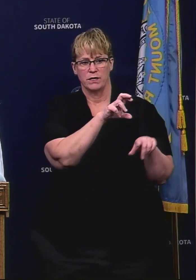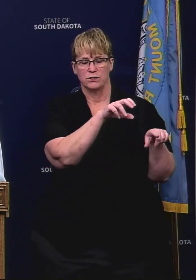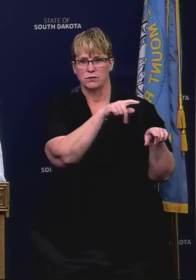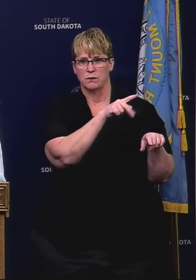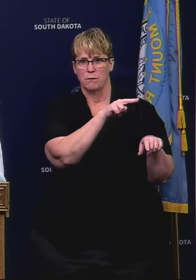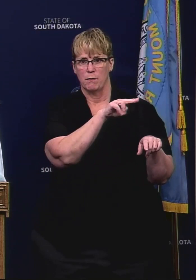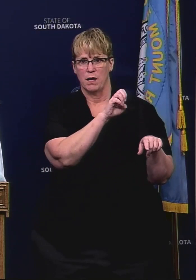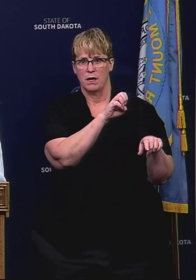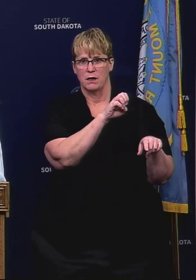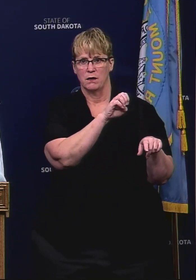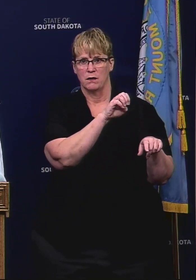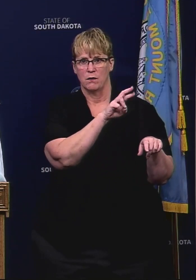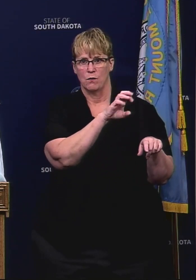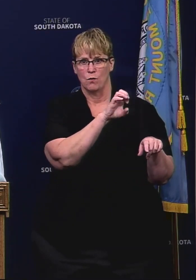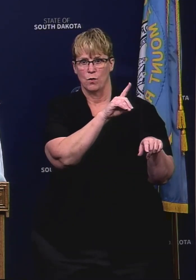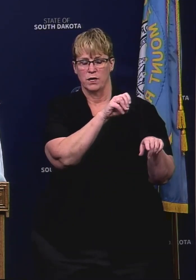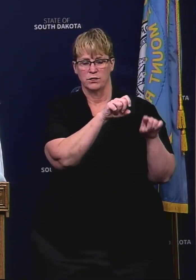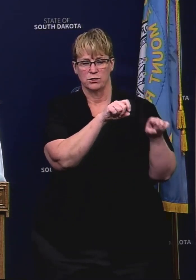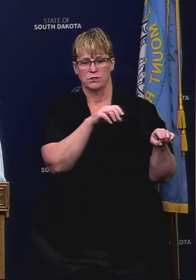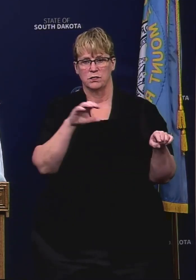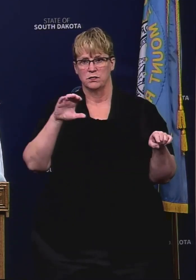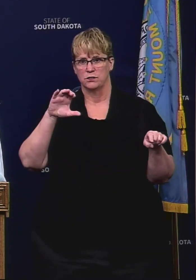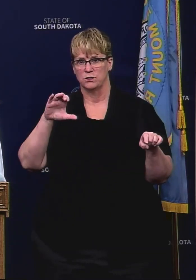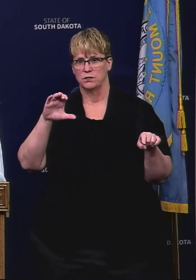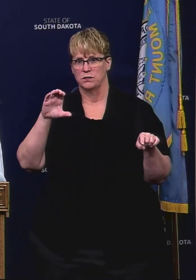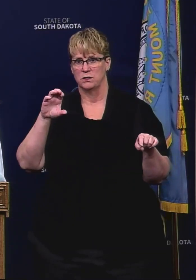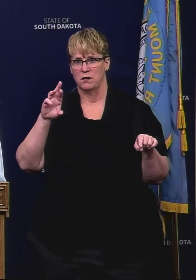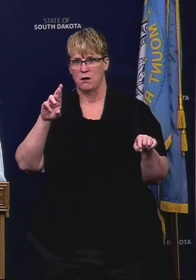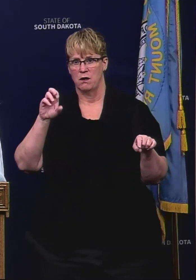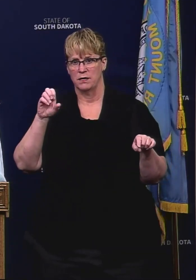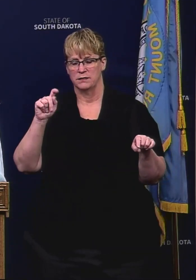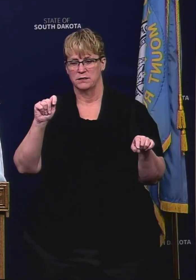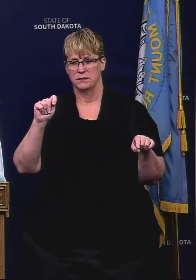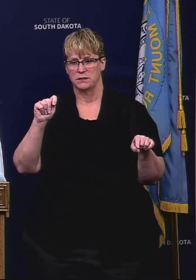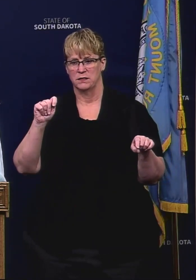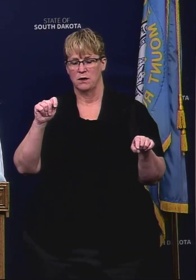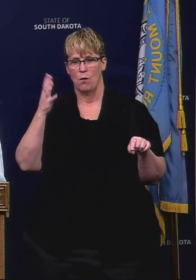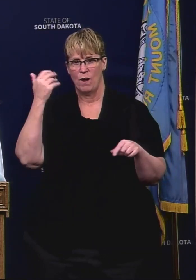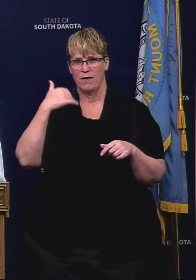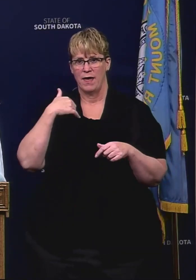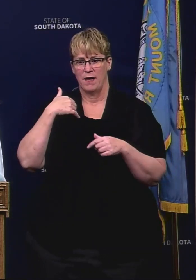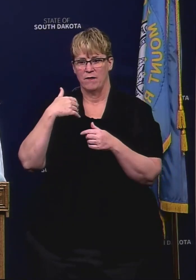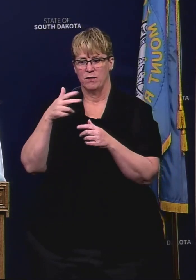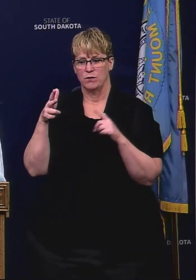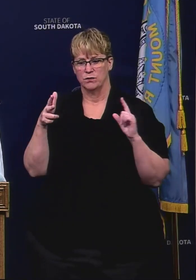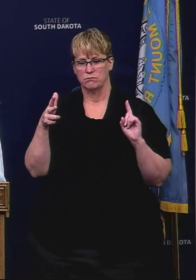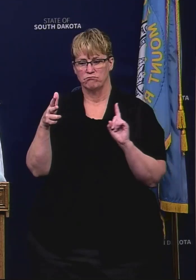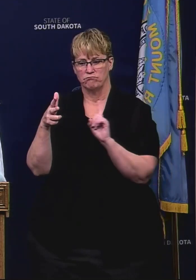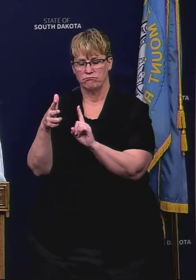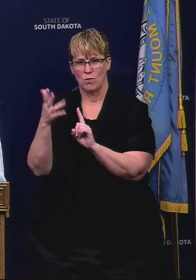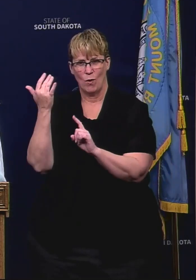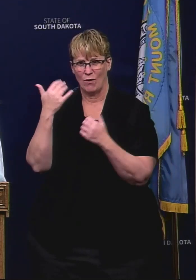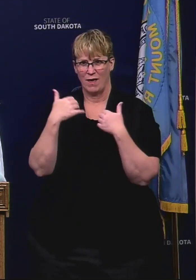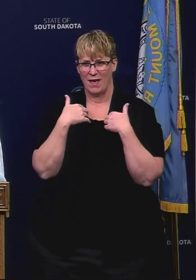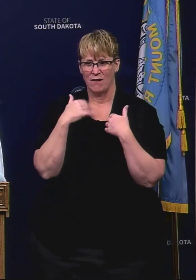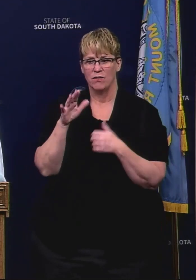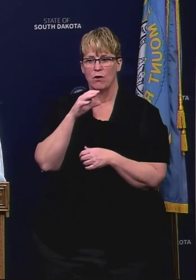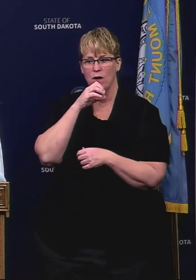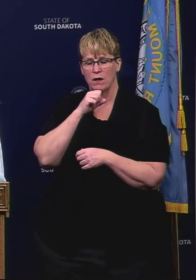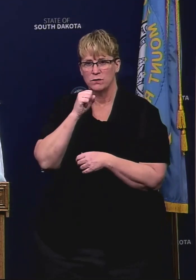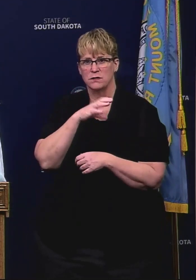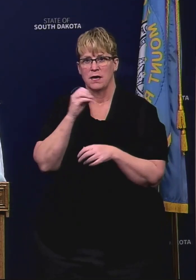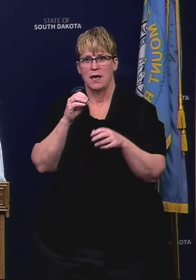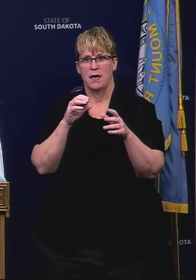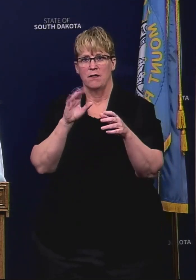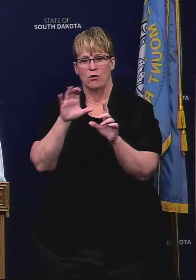I think a lot of the concern why these checkpoints are put up is that their elderly and their culture bearers are a